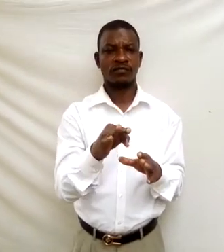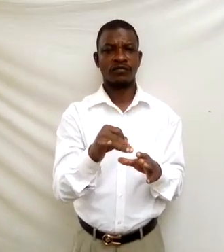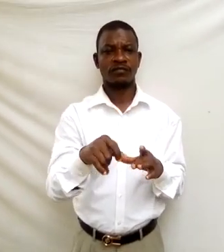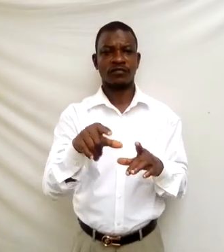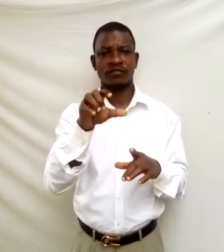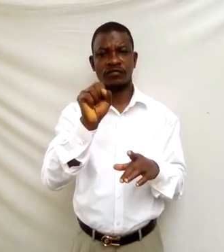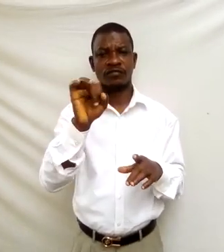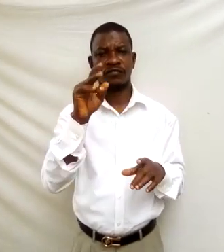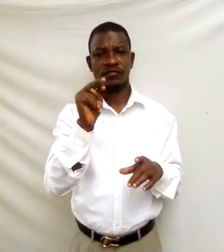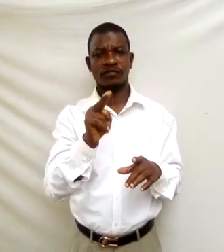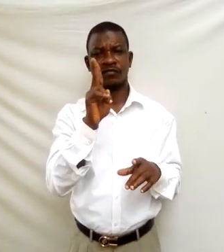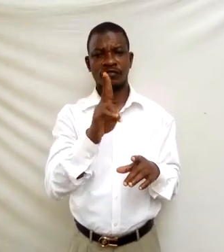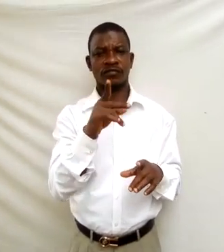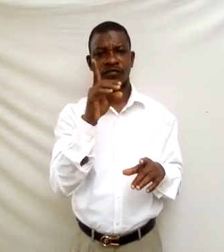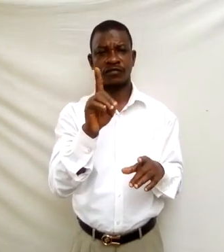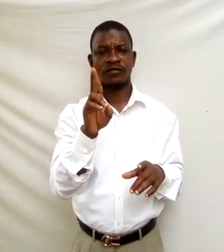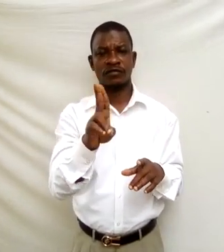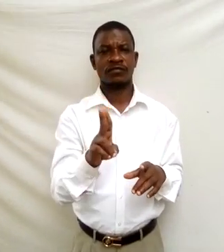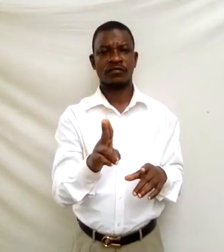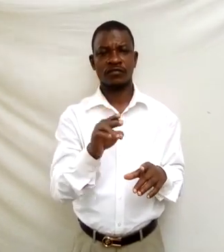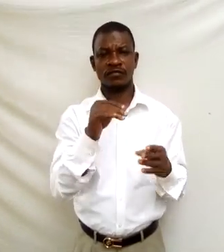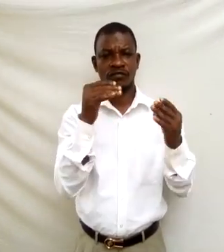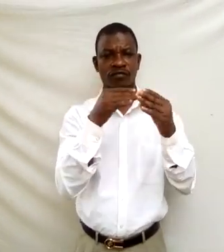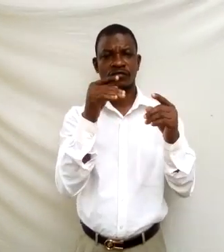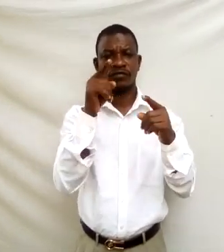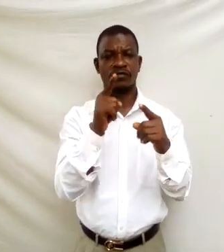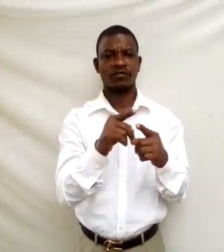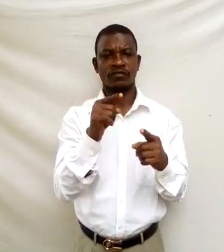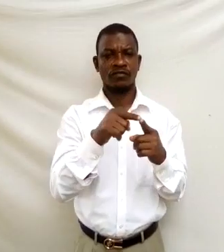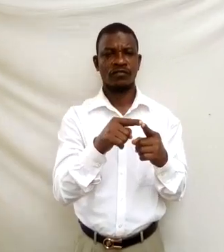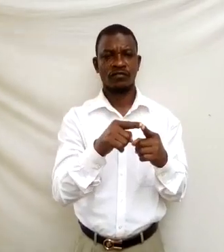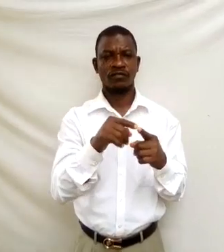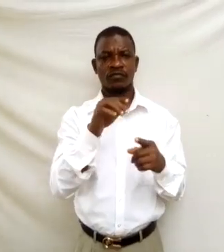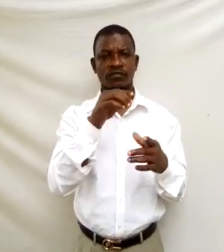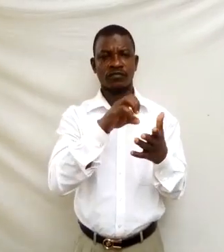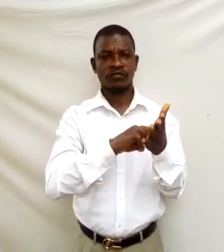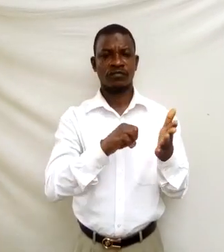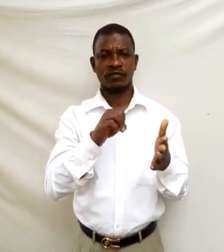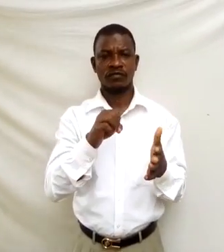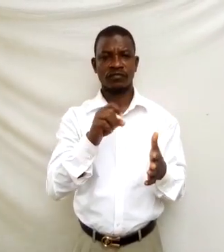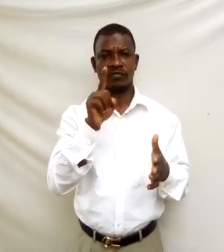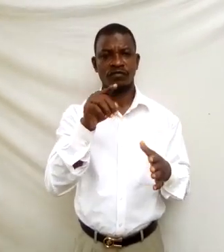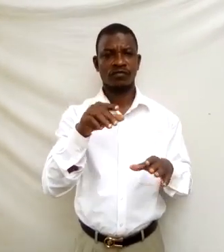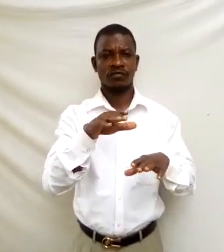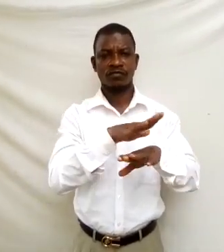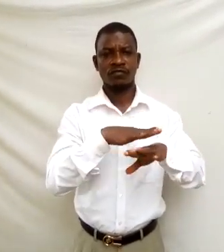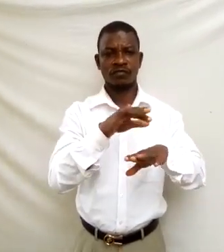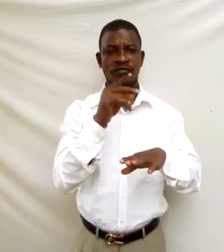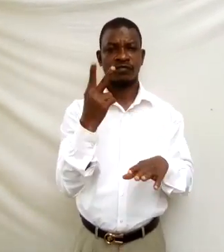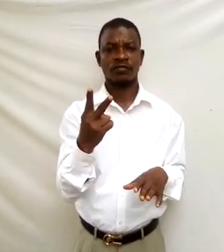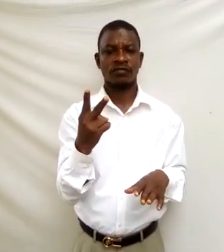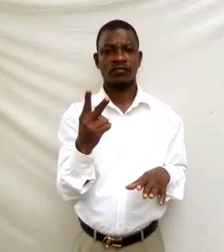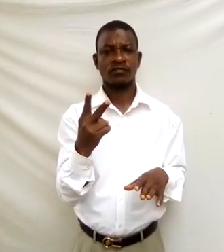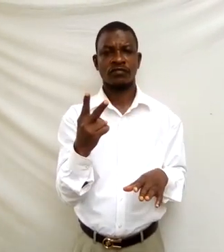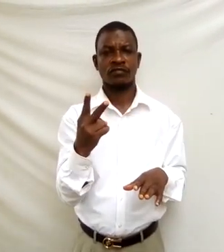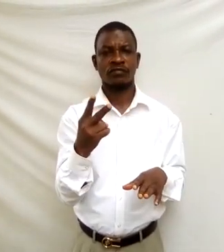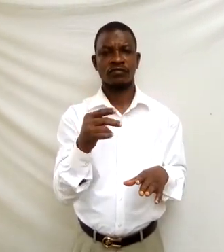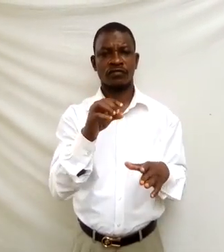u du is equal to minus 1 over 2 cos u